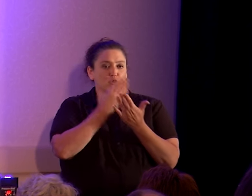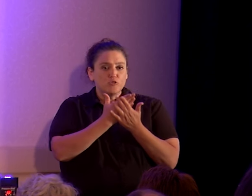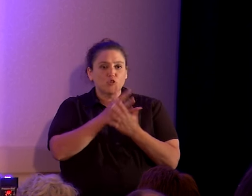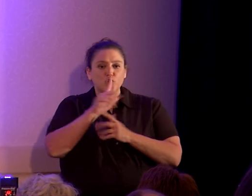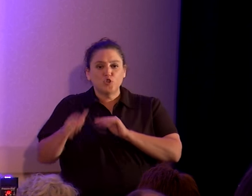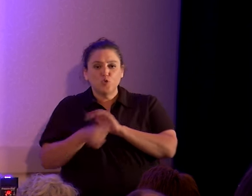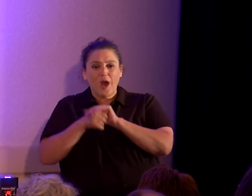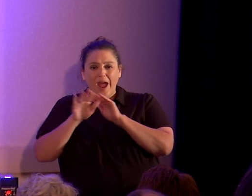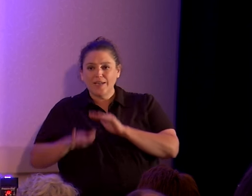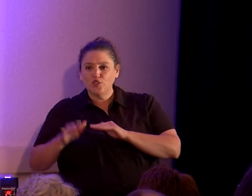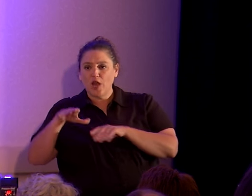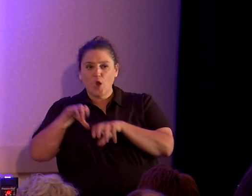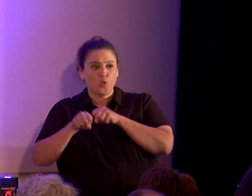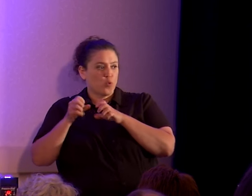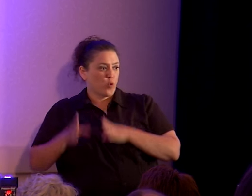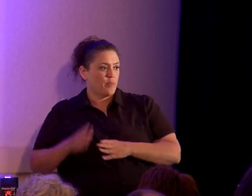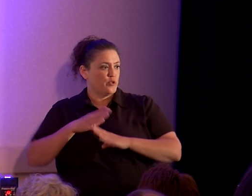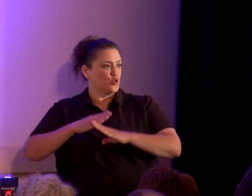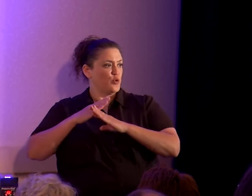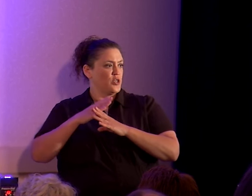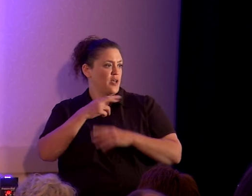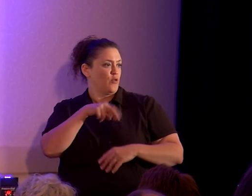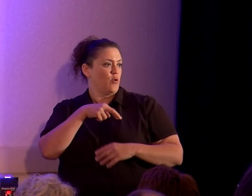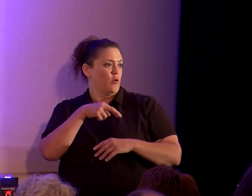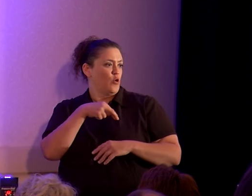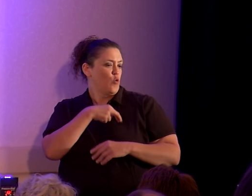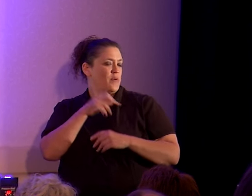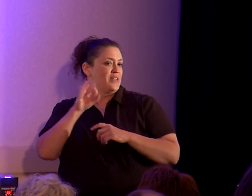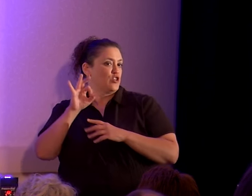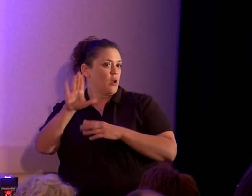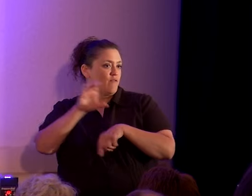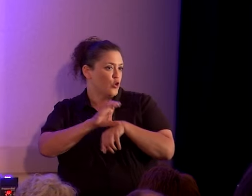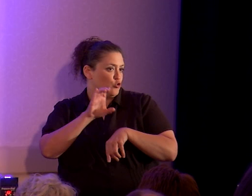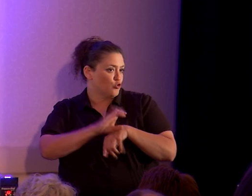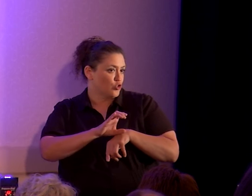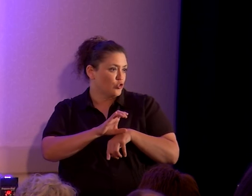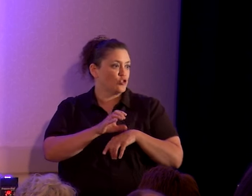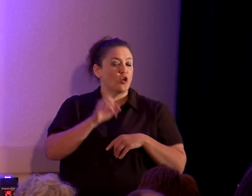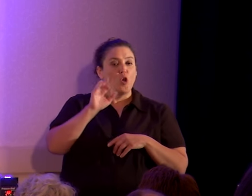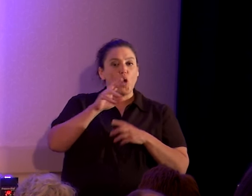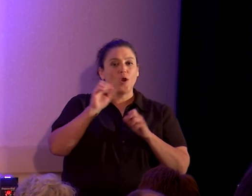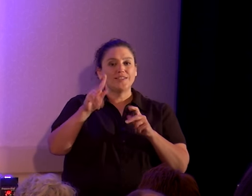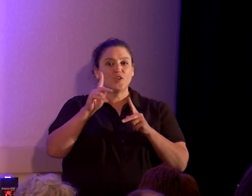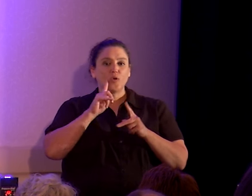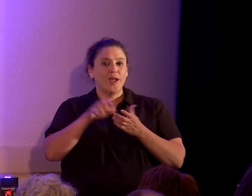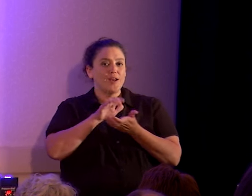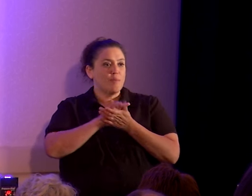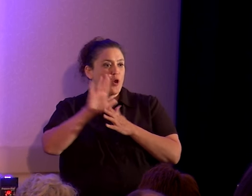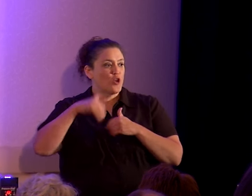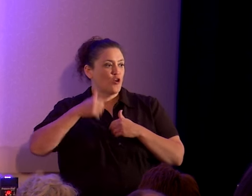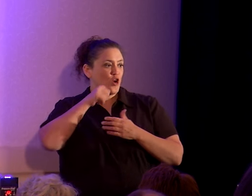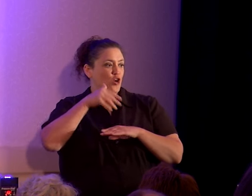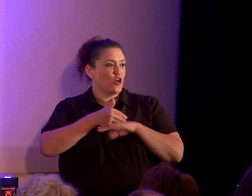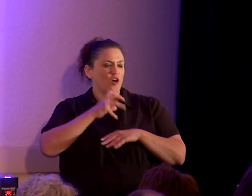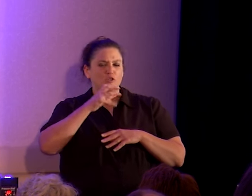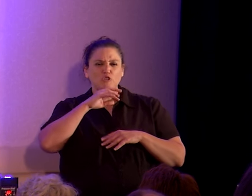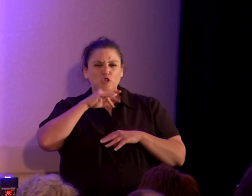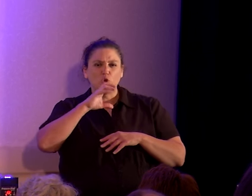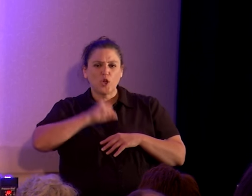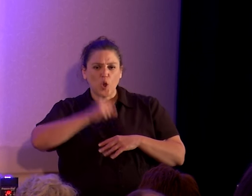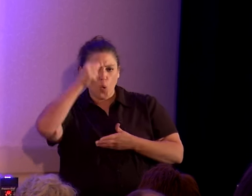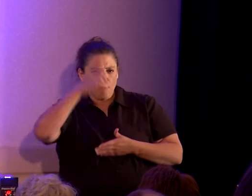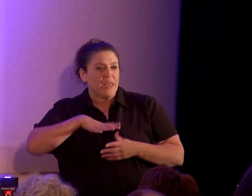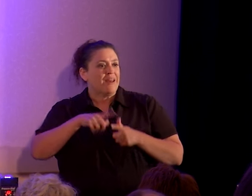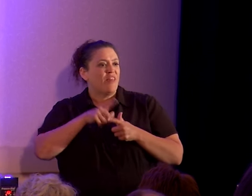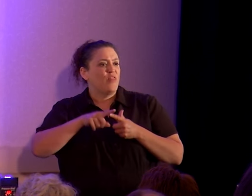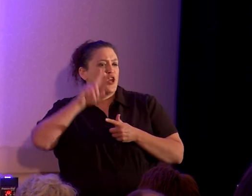rapists in order to protect the reputation of your church, or that it's okay to marry your young daughters off to dirty old men, then your beliefs aren't